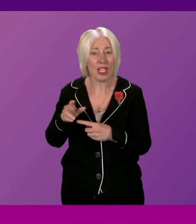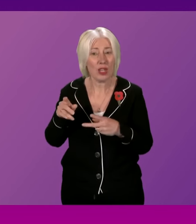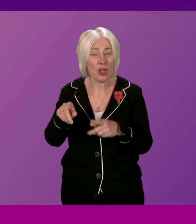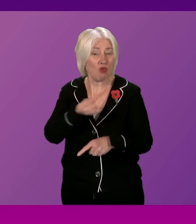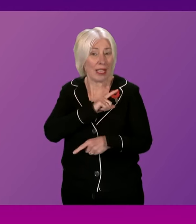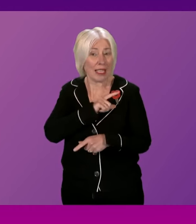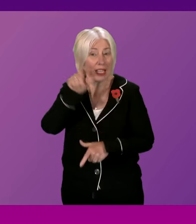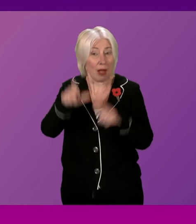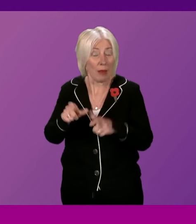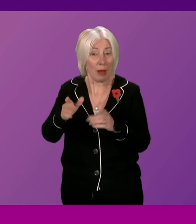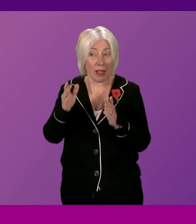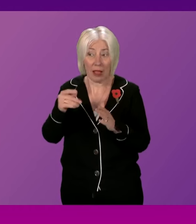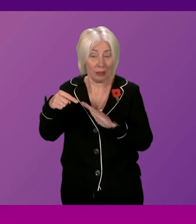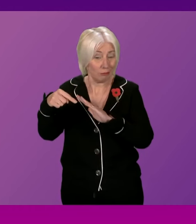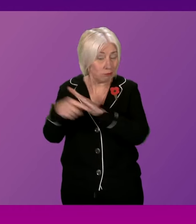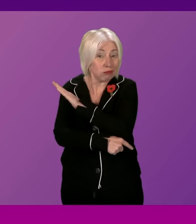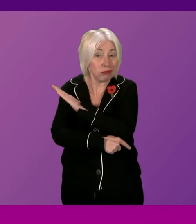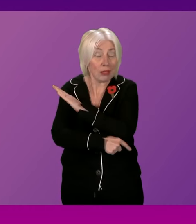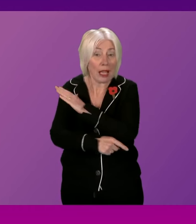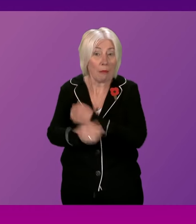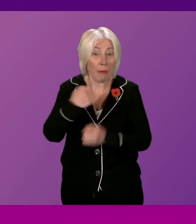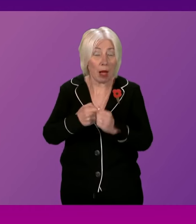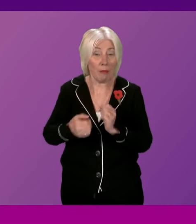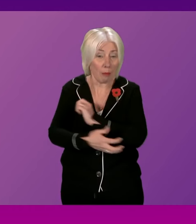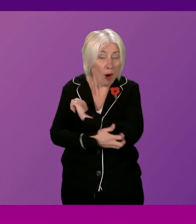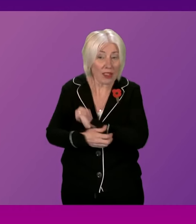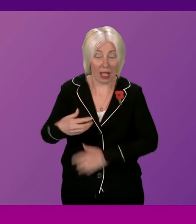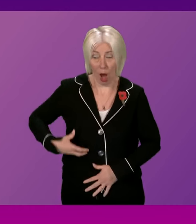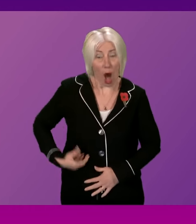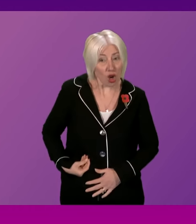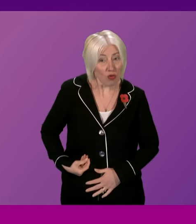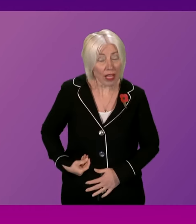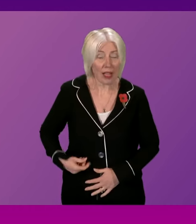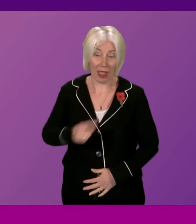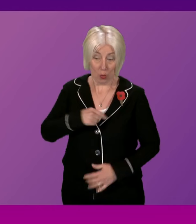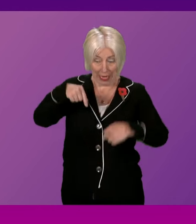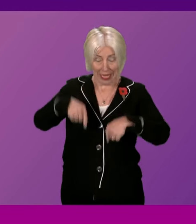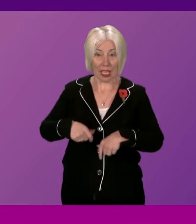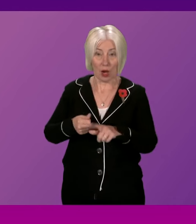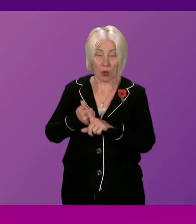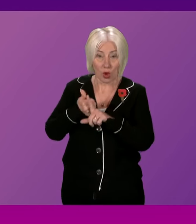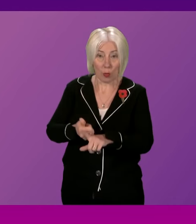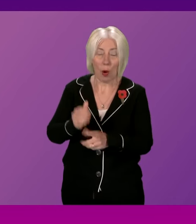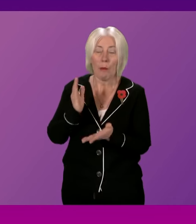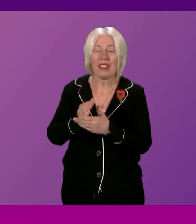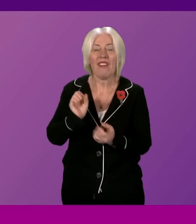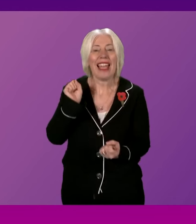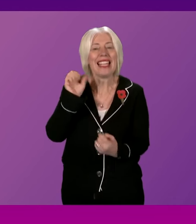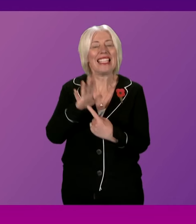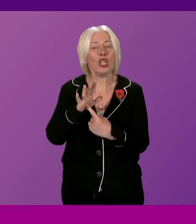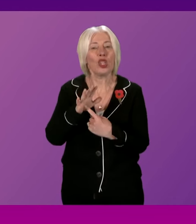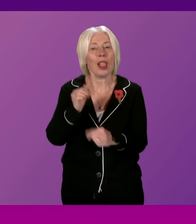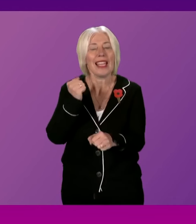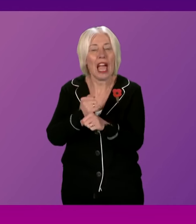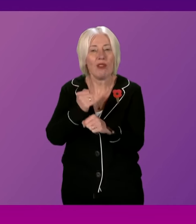people towards hunger. That's why I do support, as Government supports, the calls for an essentials guarantee to be applied to